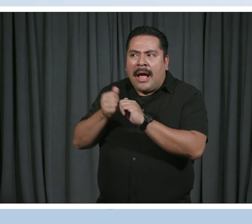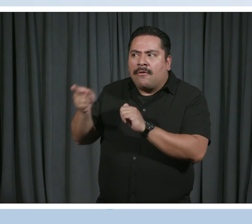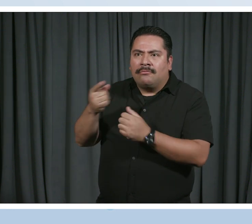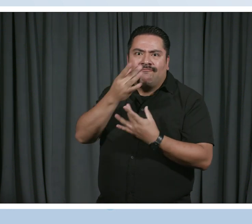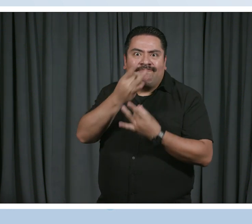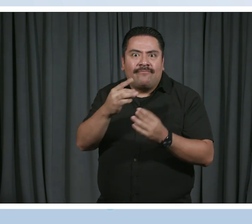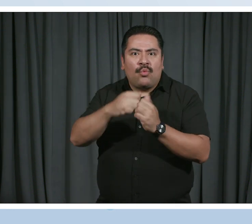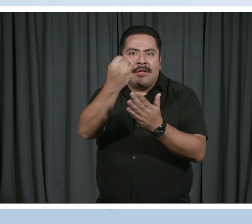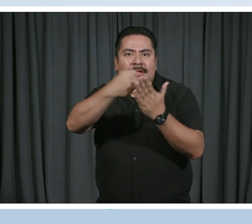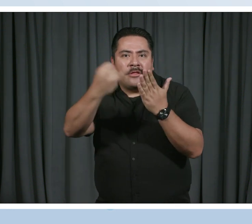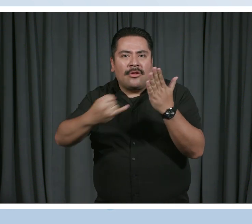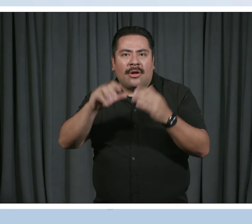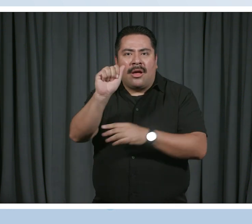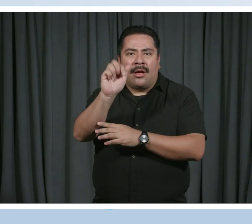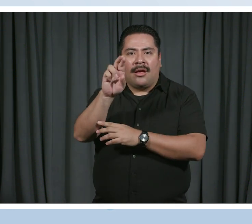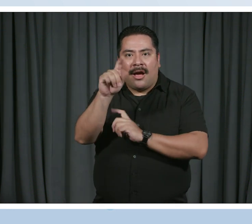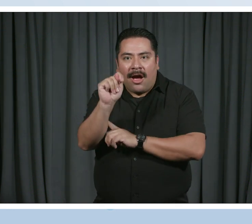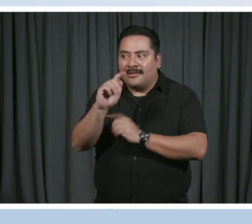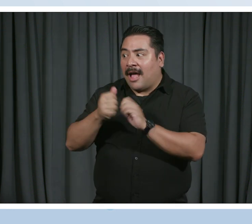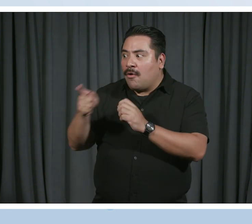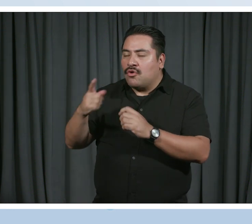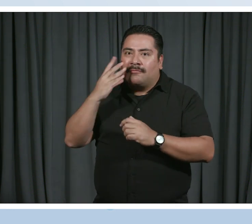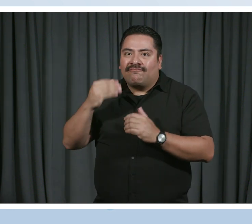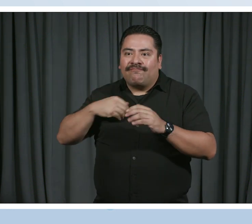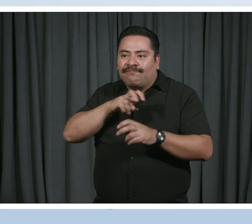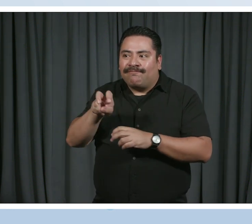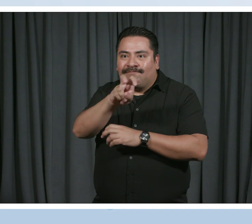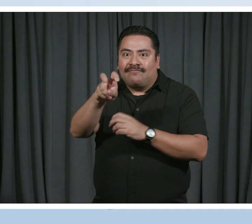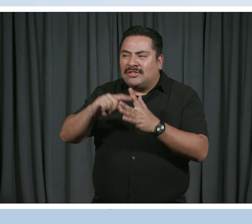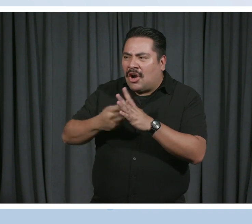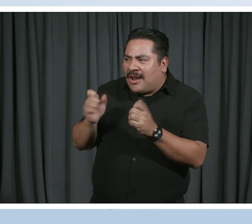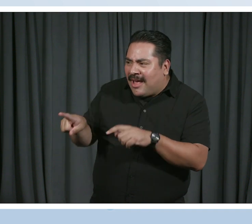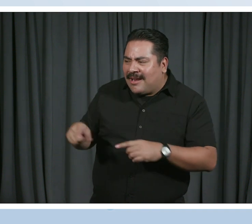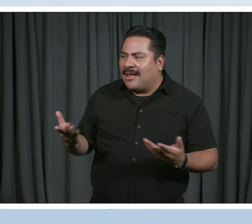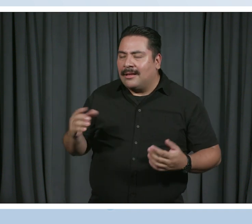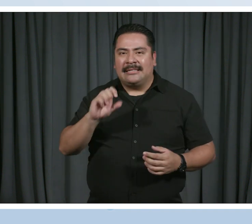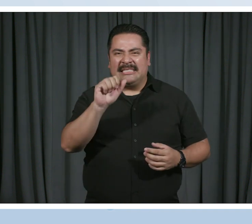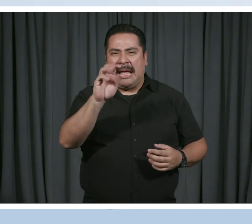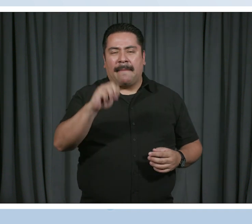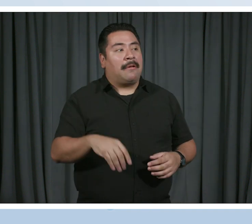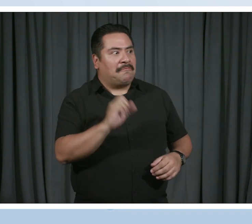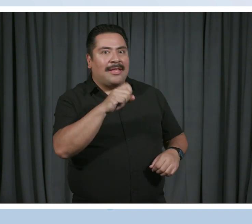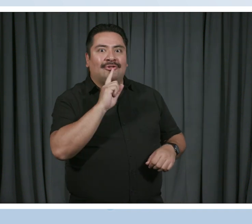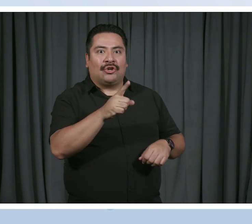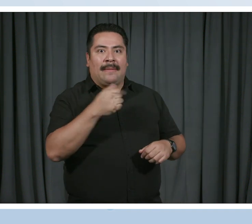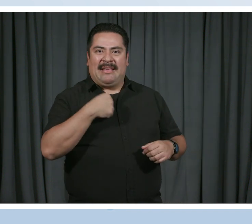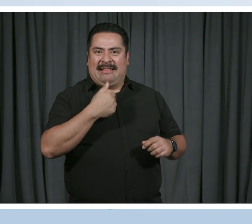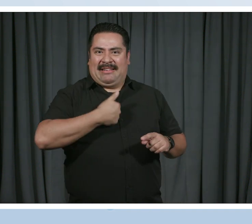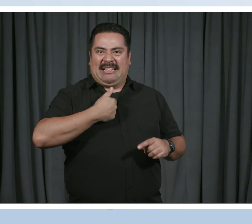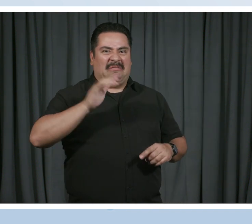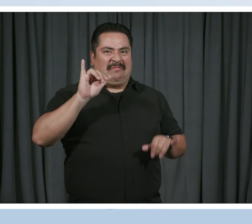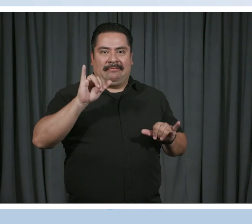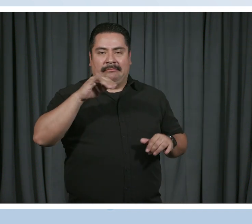interested in art and how your journey as an artist started. Yeah, for sure. So I was definitely that kid,